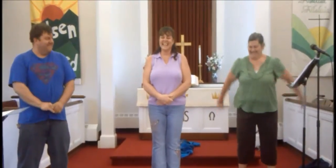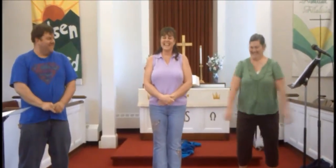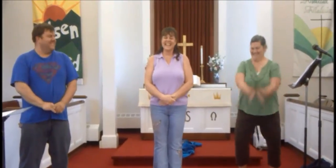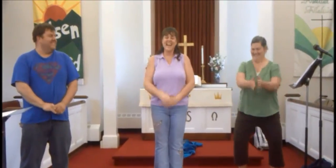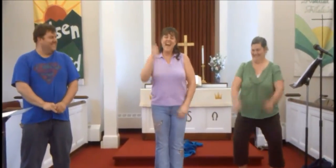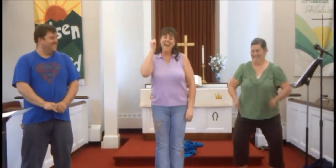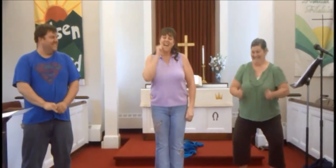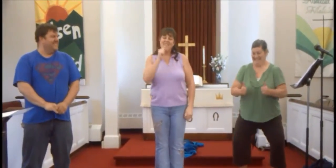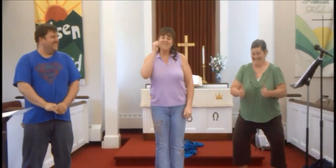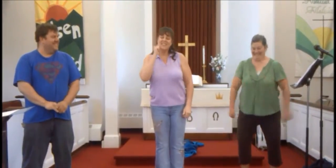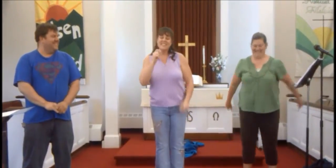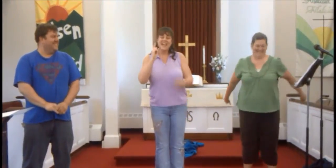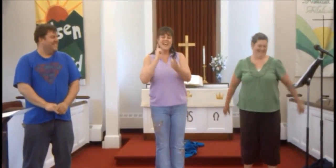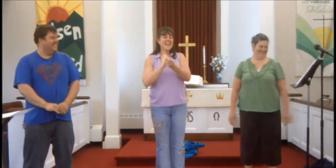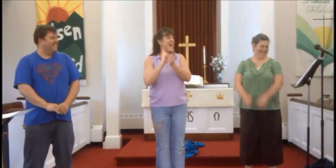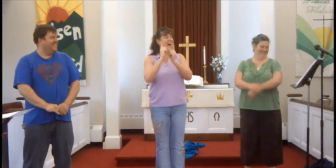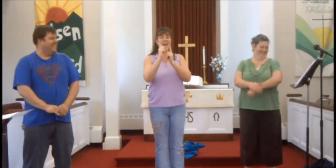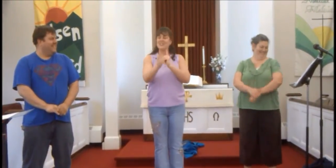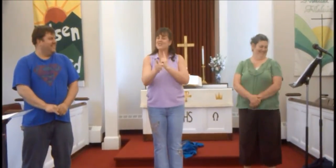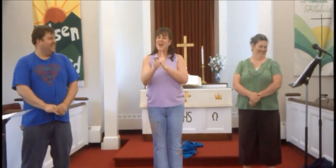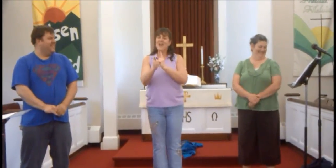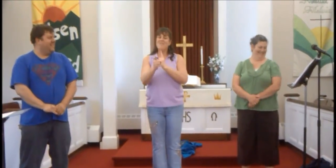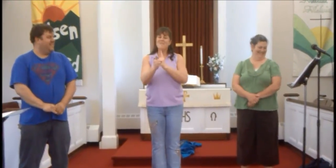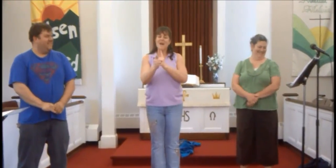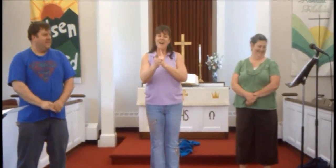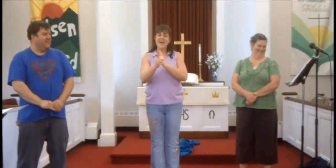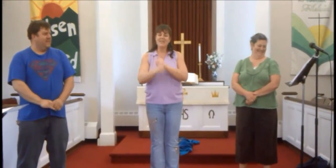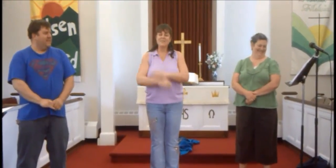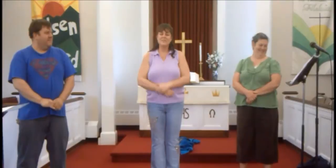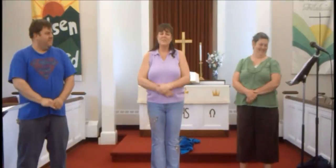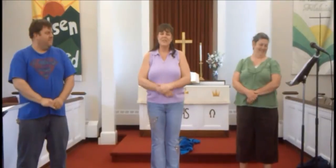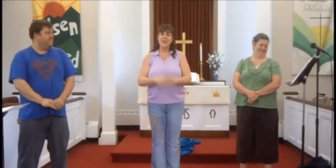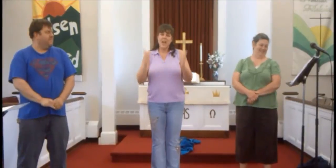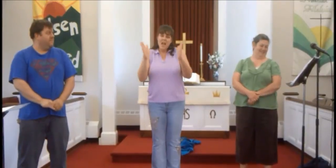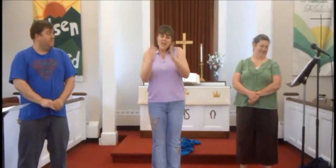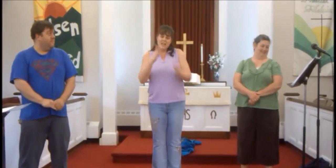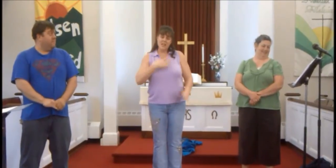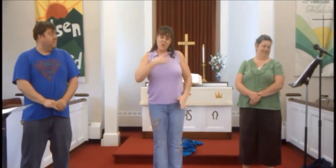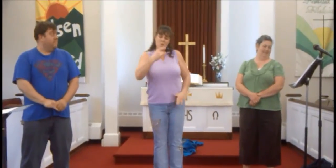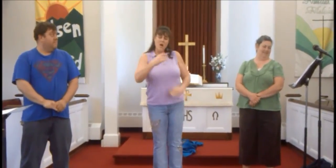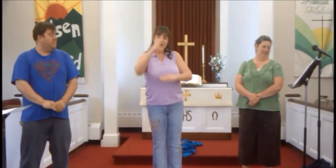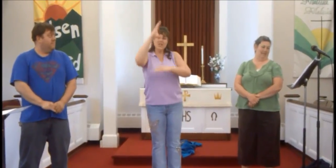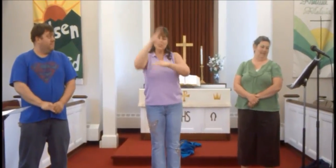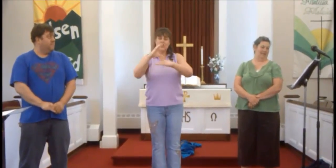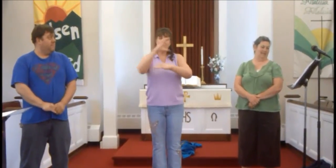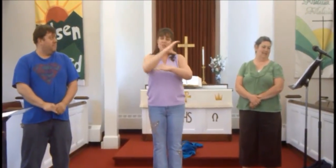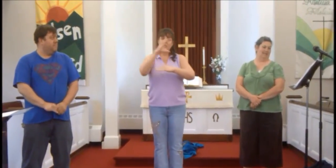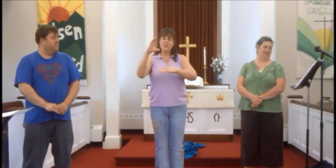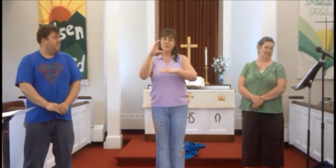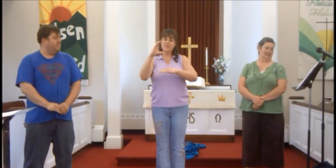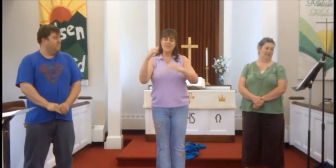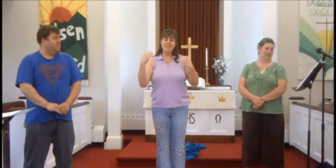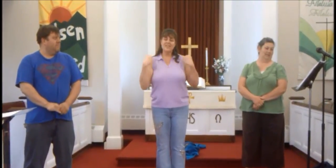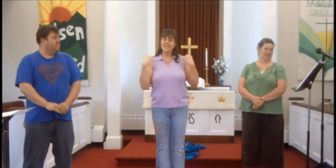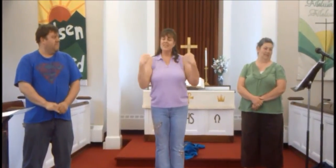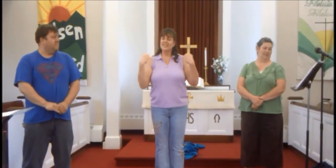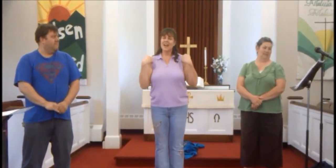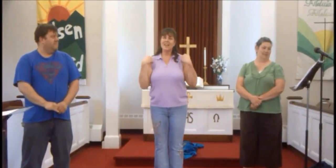Every day I drive by a little white church, it's got